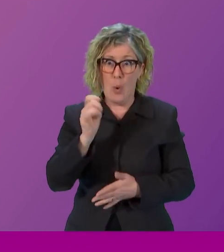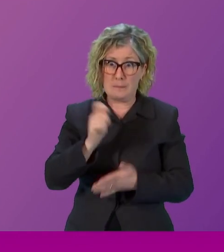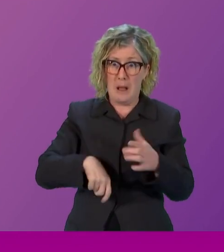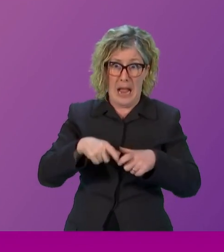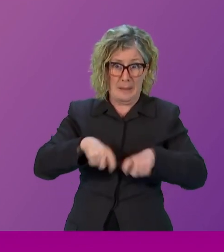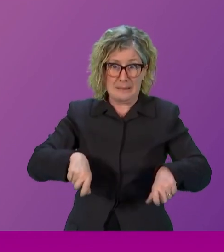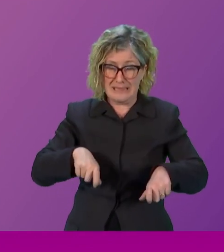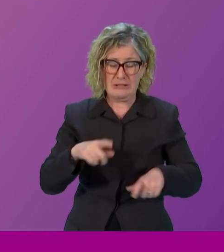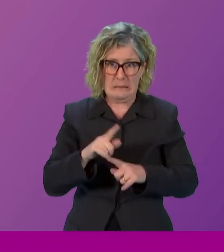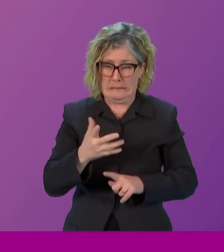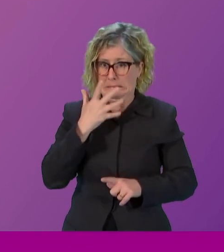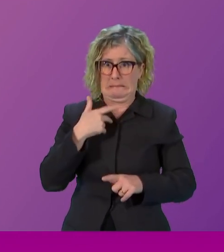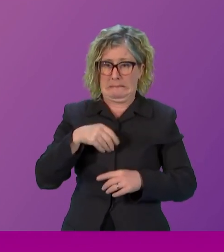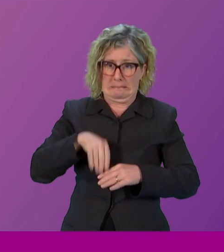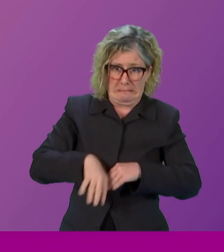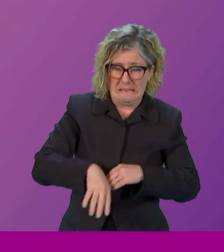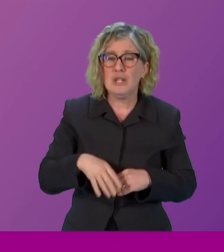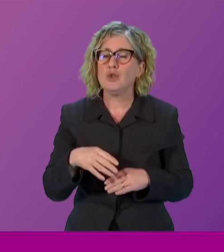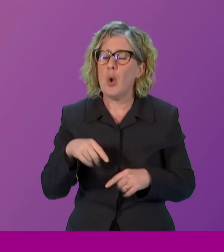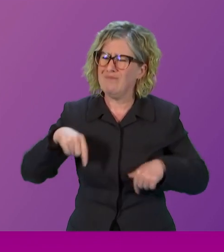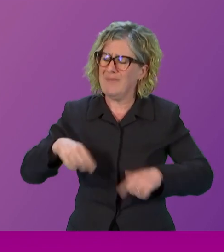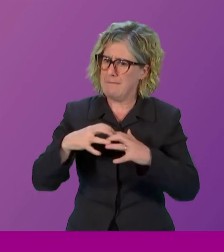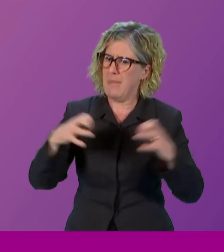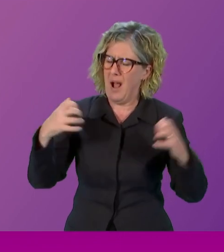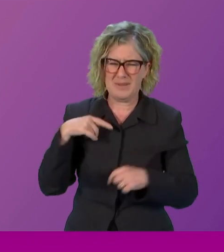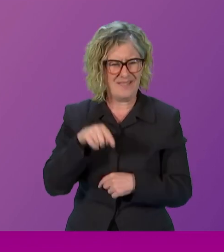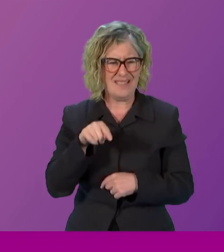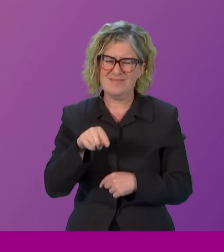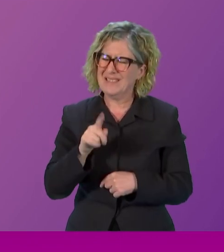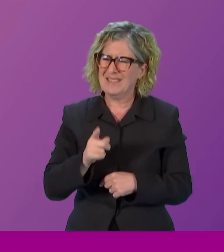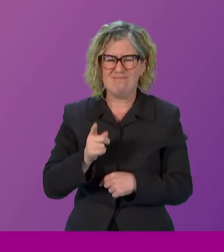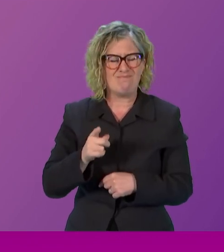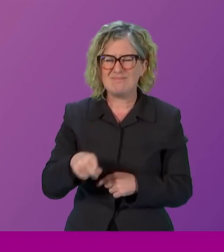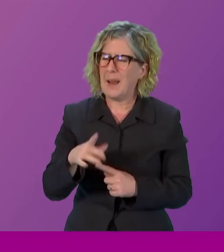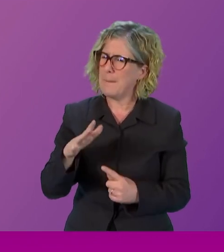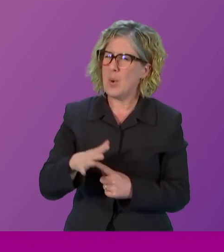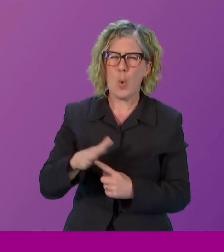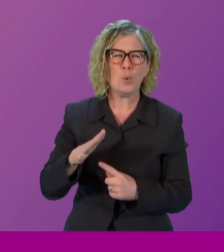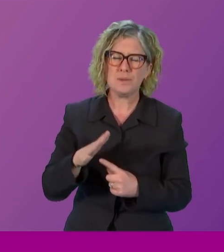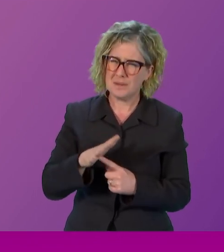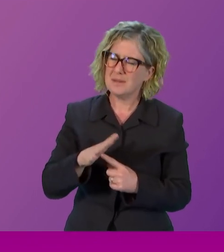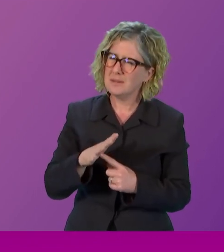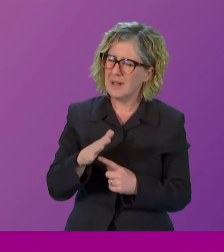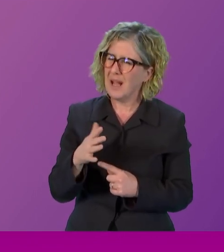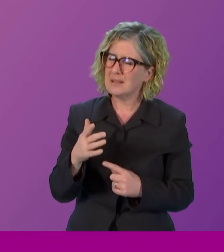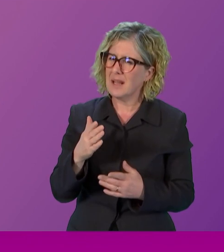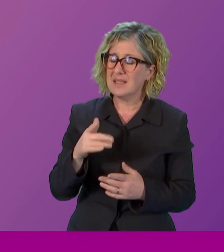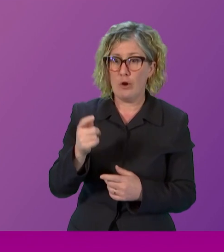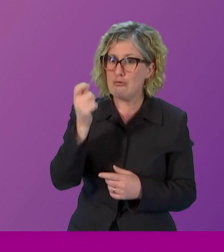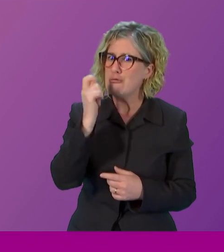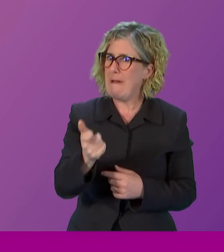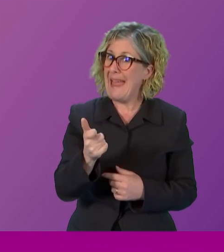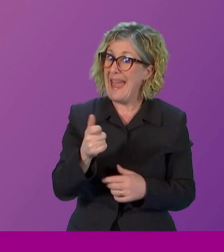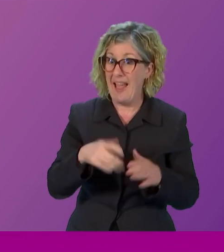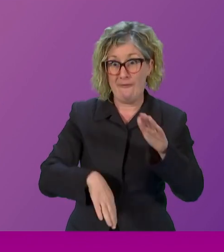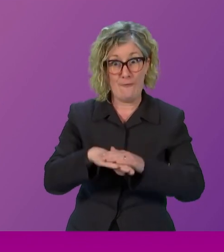was something that we saw as really important, and it was, I guess, one of those things that very seldom when the whole parliament agrees